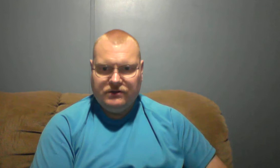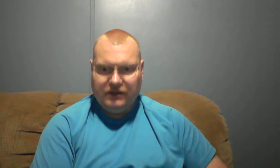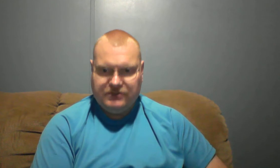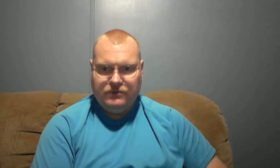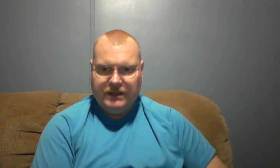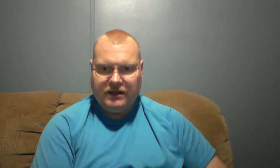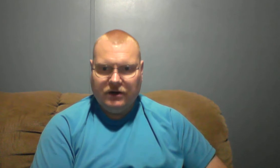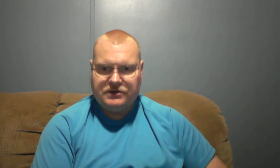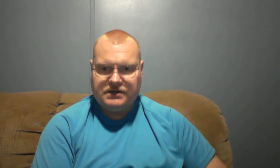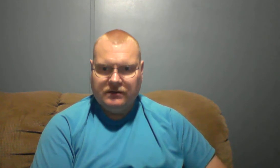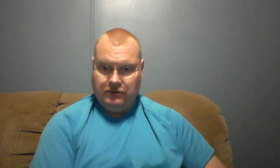let you be accursed.